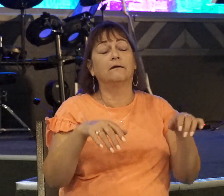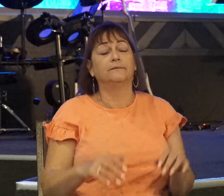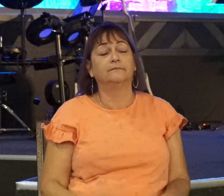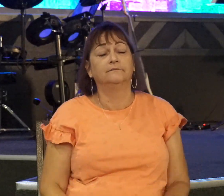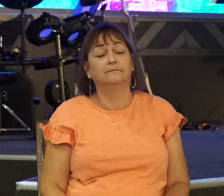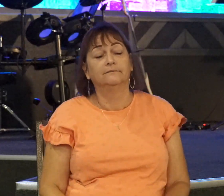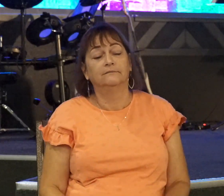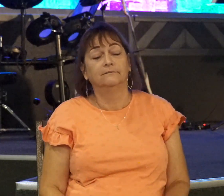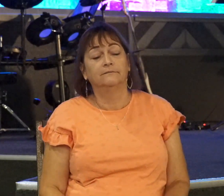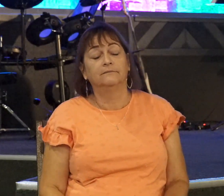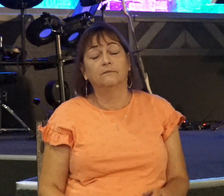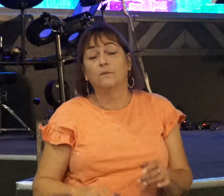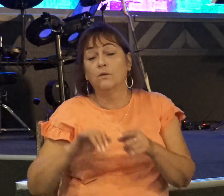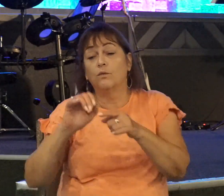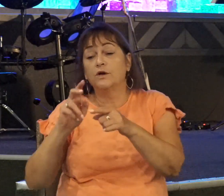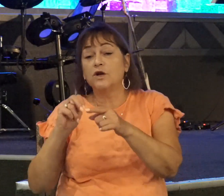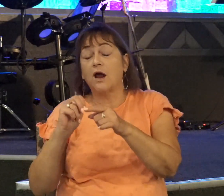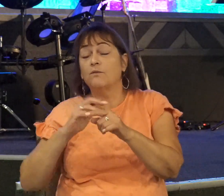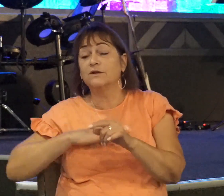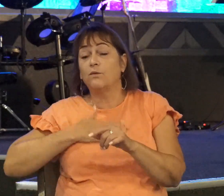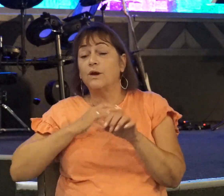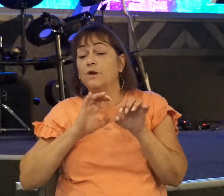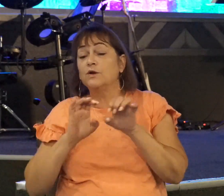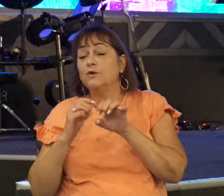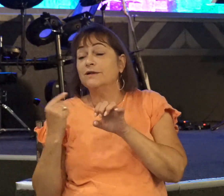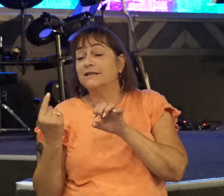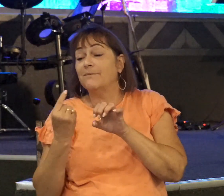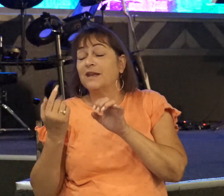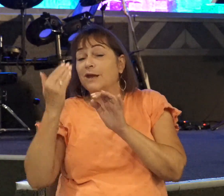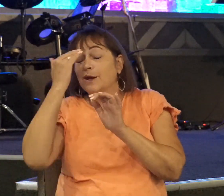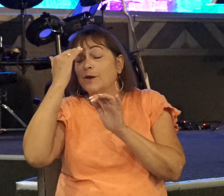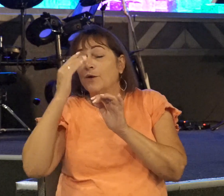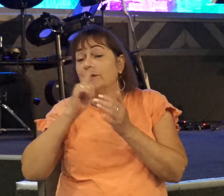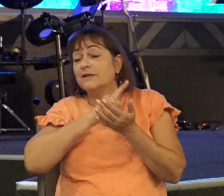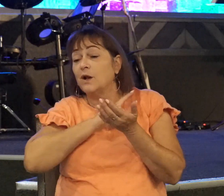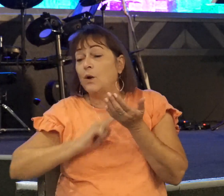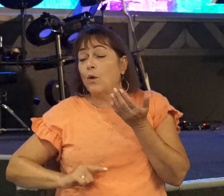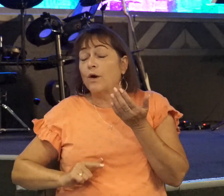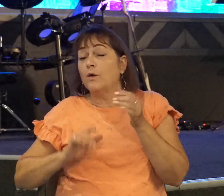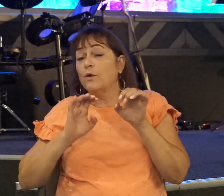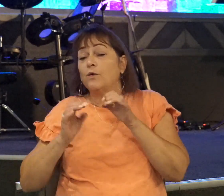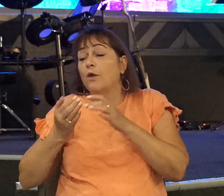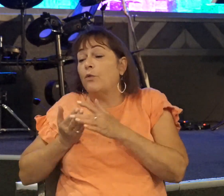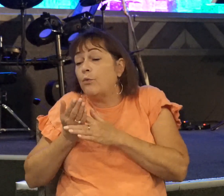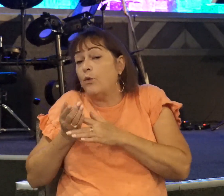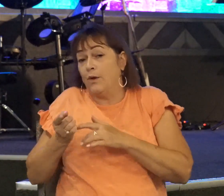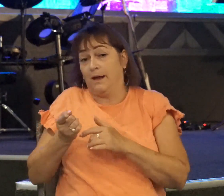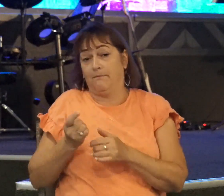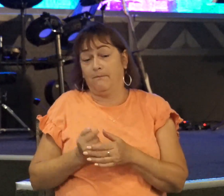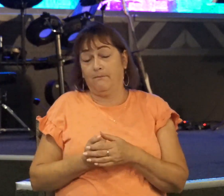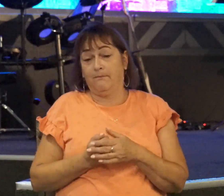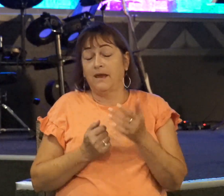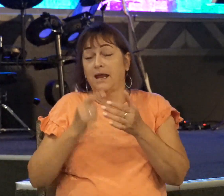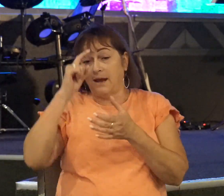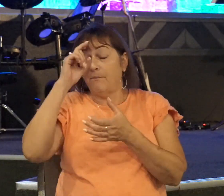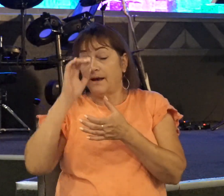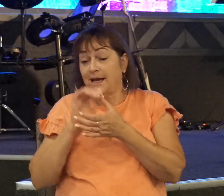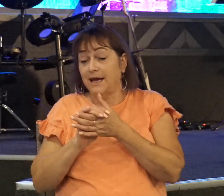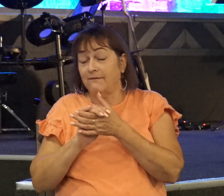When Jonathan was willing to do something, he knew that it was the Lord who would do it through him. He believed and he had faith